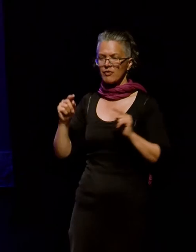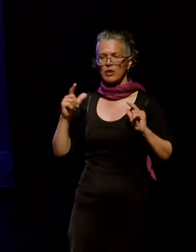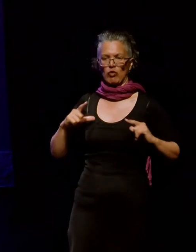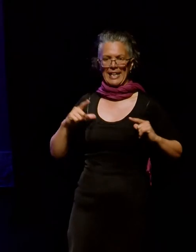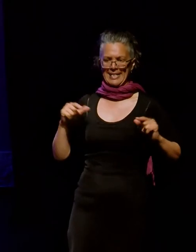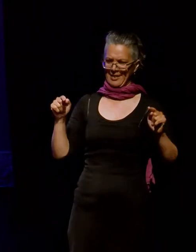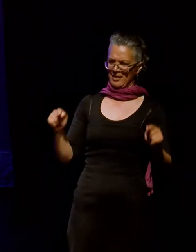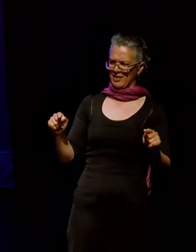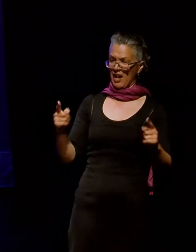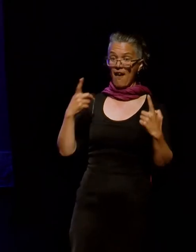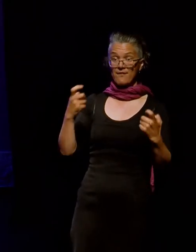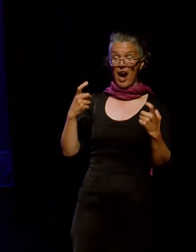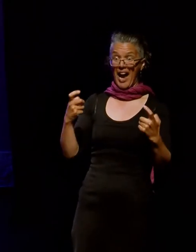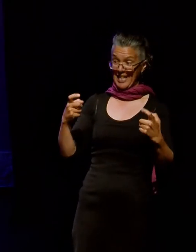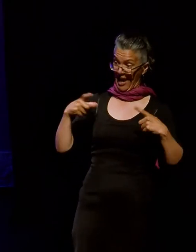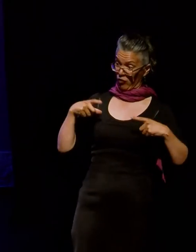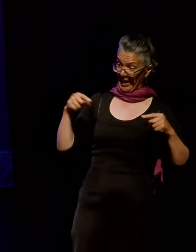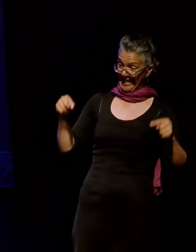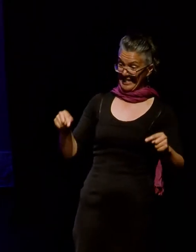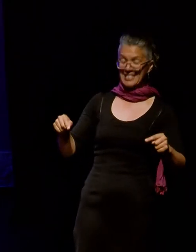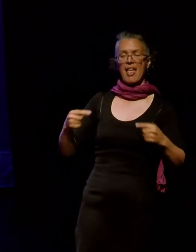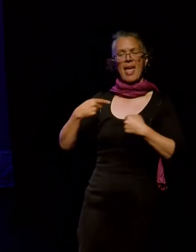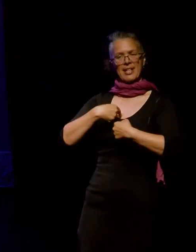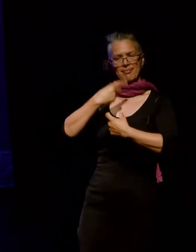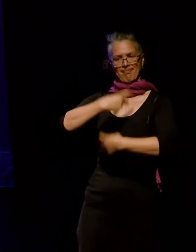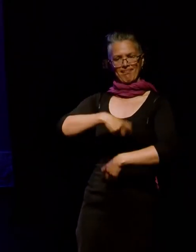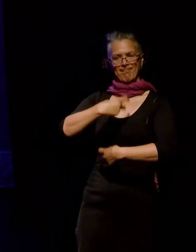finding out those reasons, I would argue, is an archivist's work.